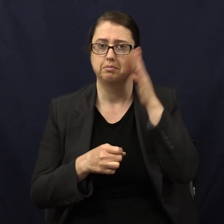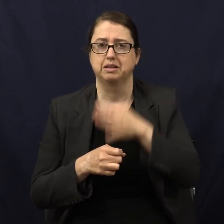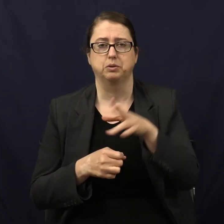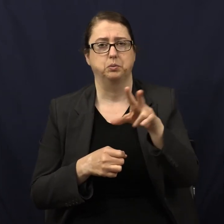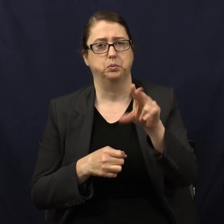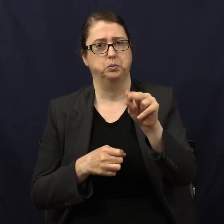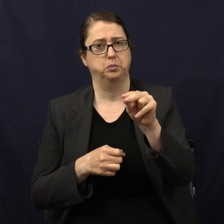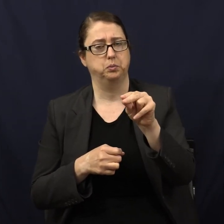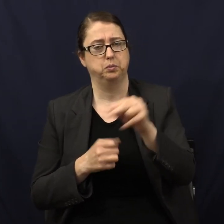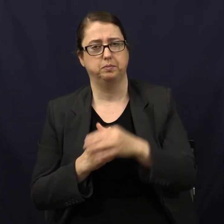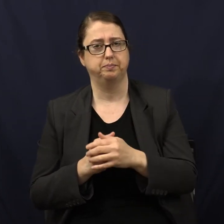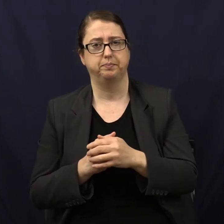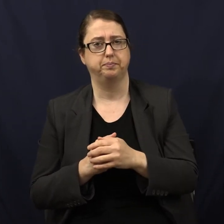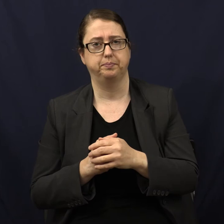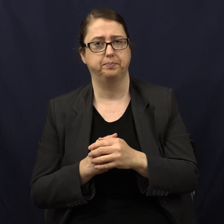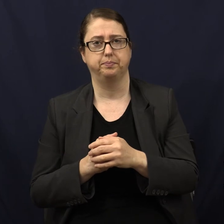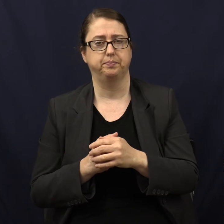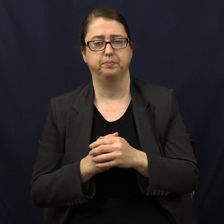It's a losing battle.